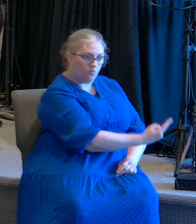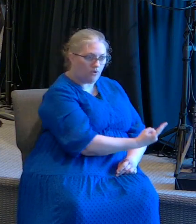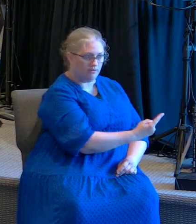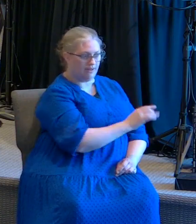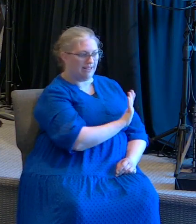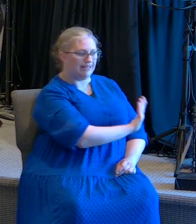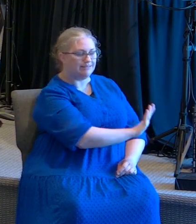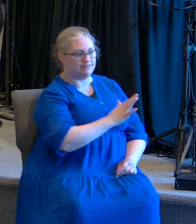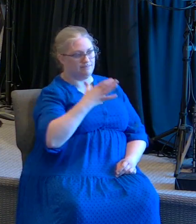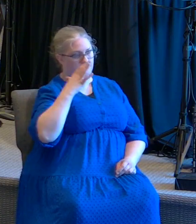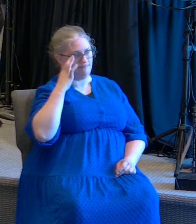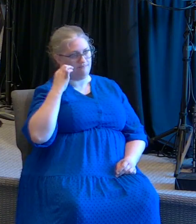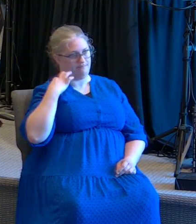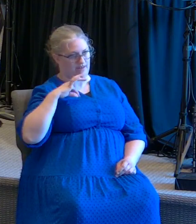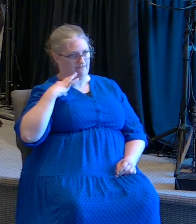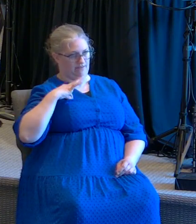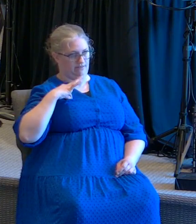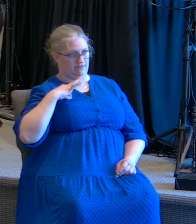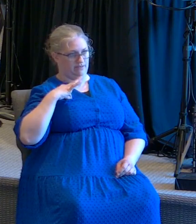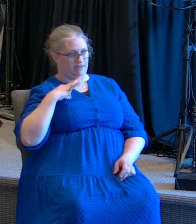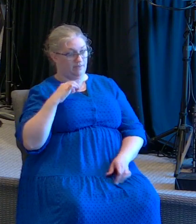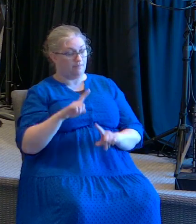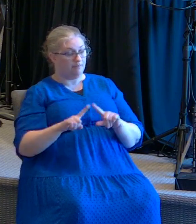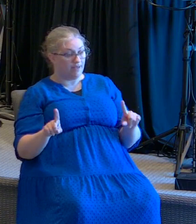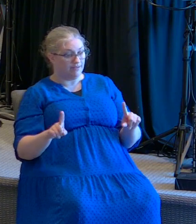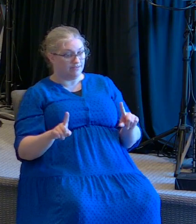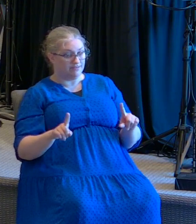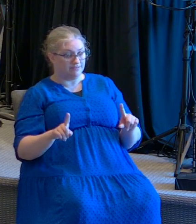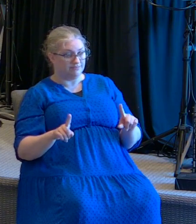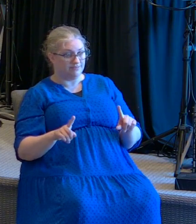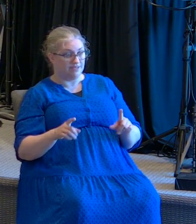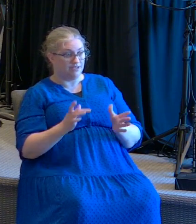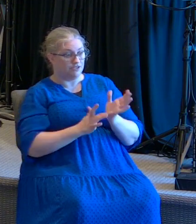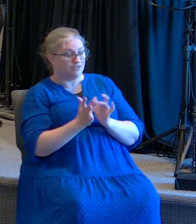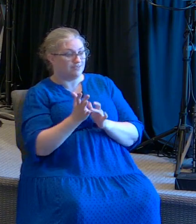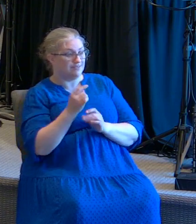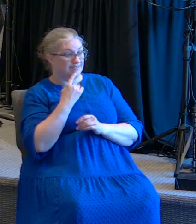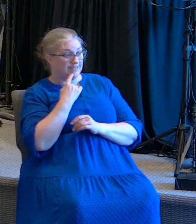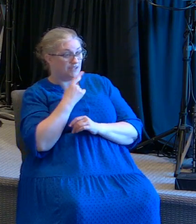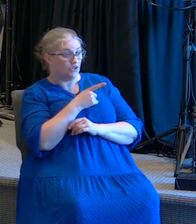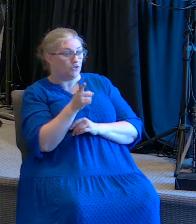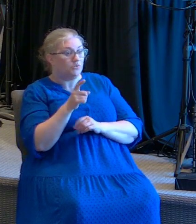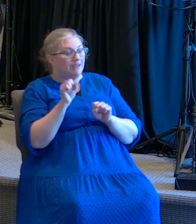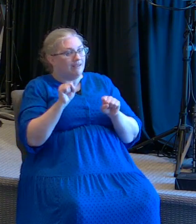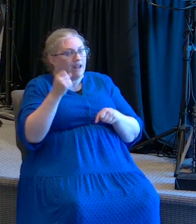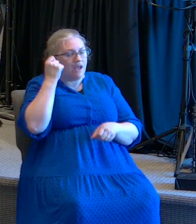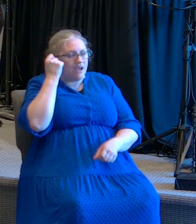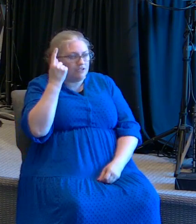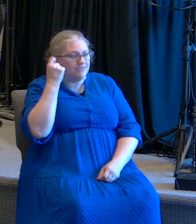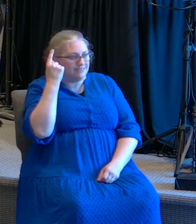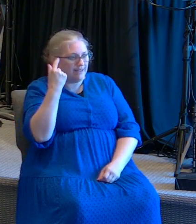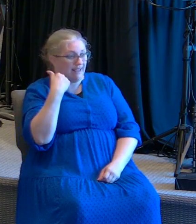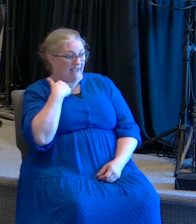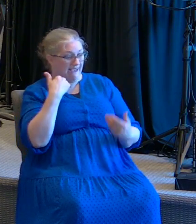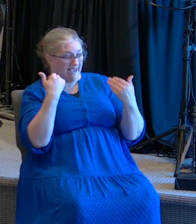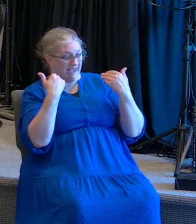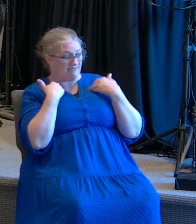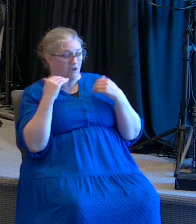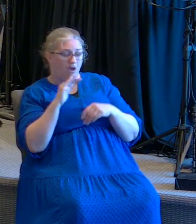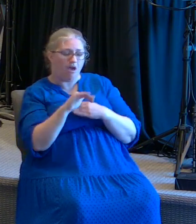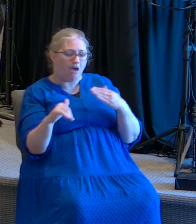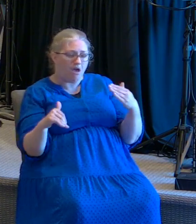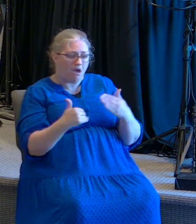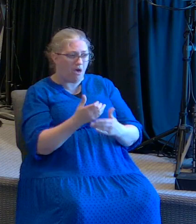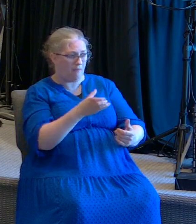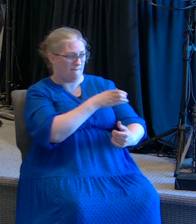paralítico. But he said that you might know that I have power on earth to forgive sin. Y él le dice, para que ustedes sepan que yo tengo el